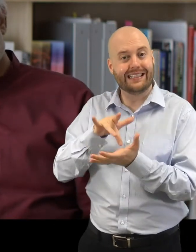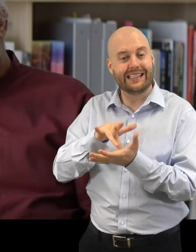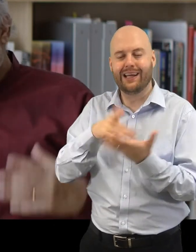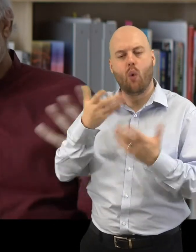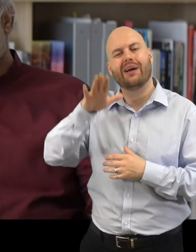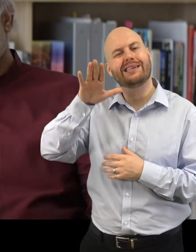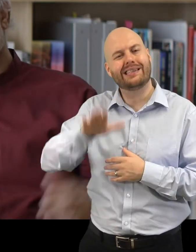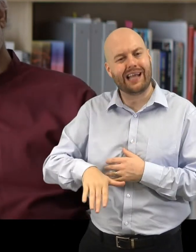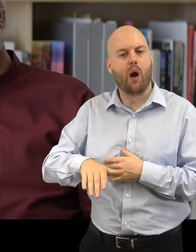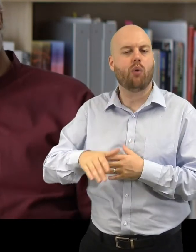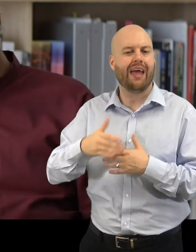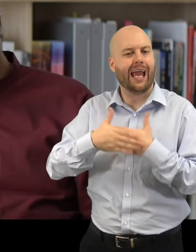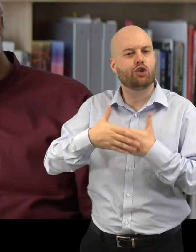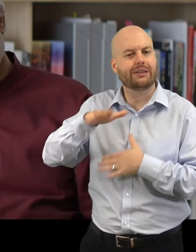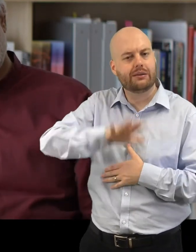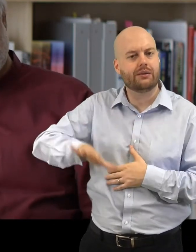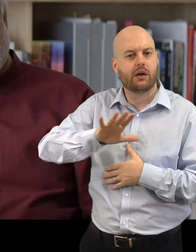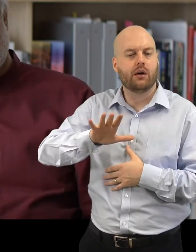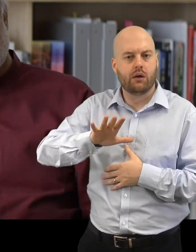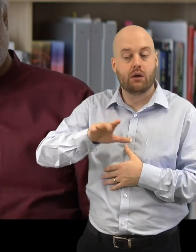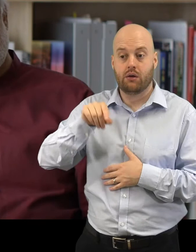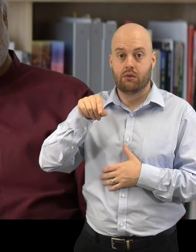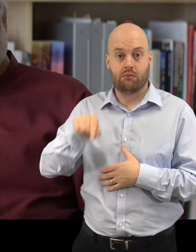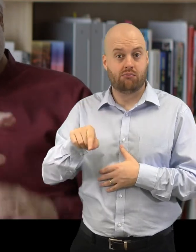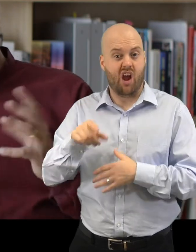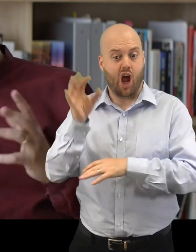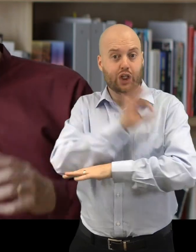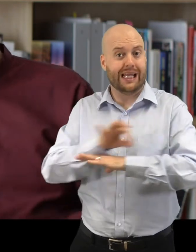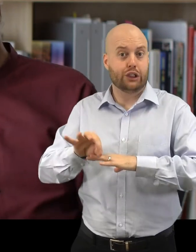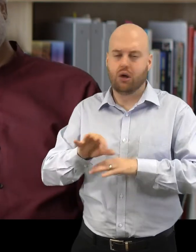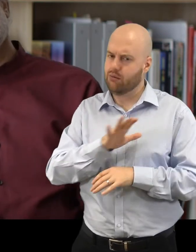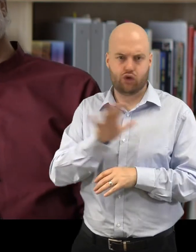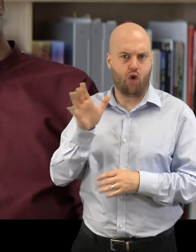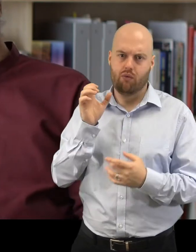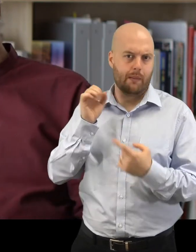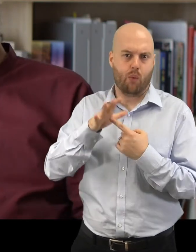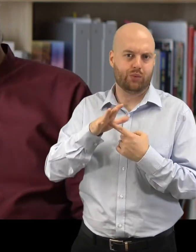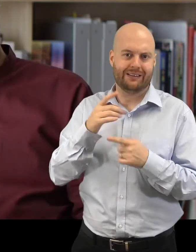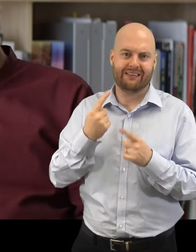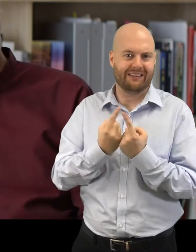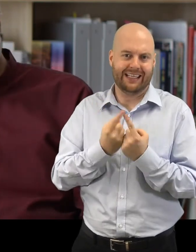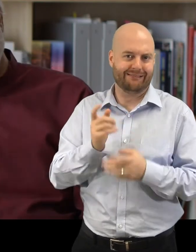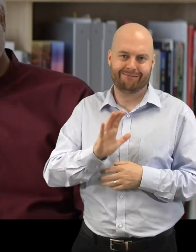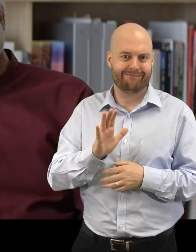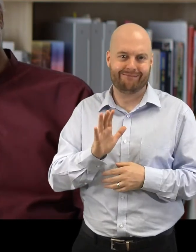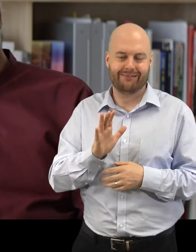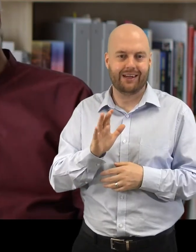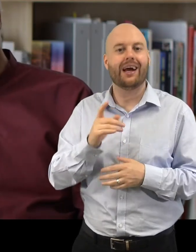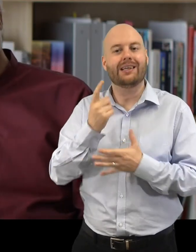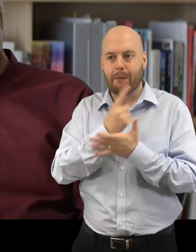I think by extension the South Asian city, architecture is definitely not the central spectacle of the city or the instrument by which the